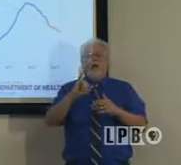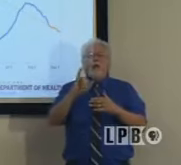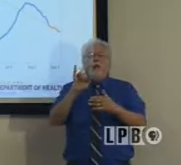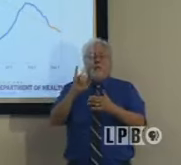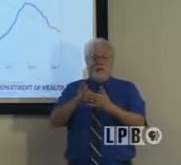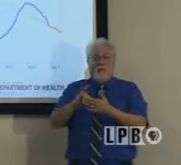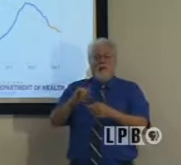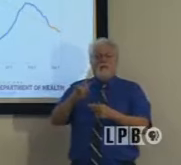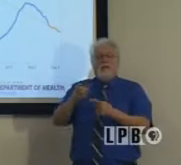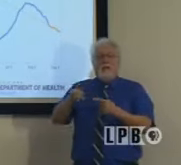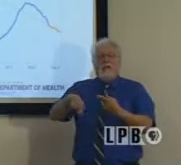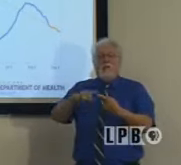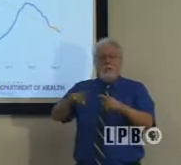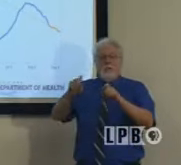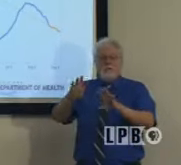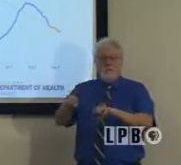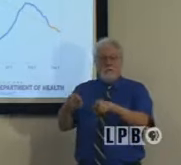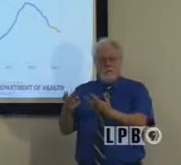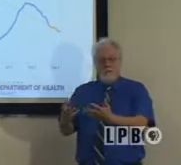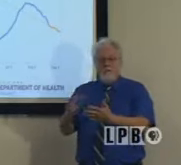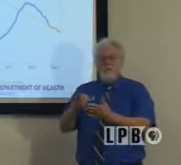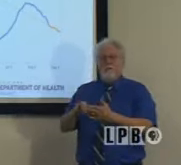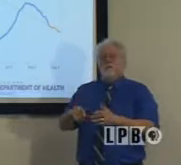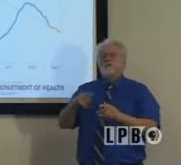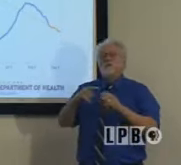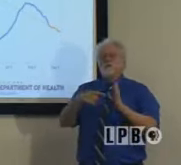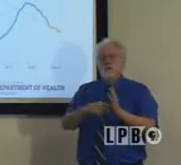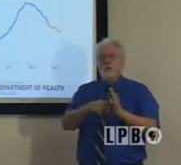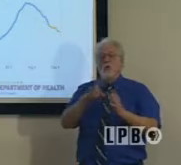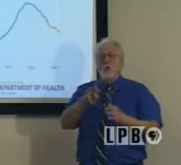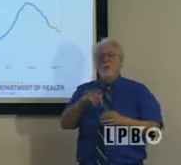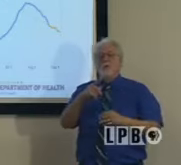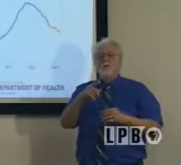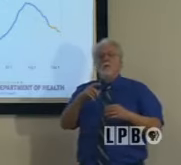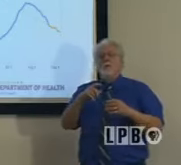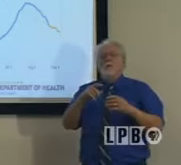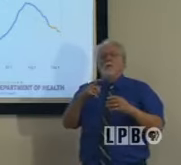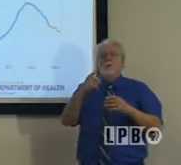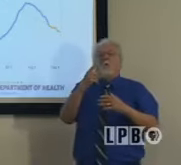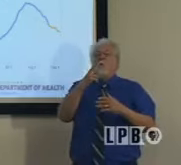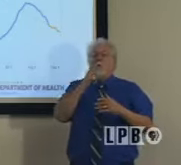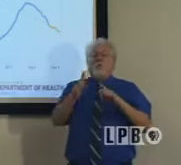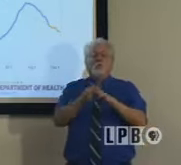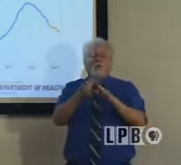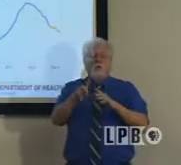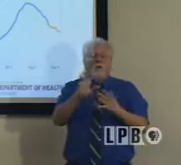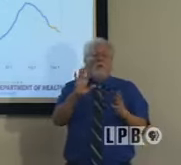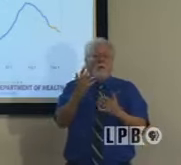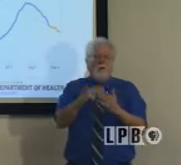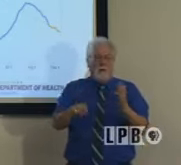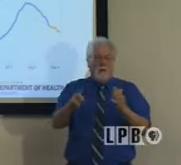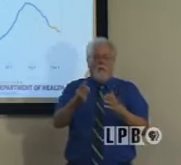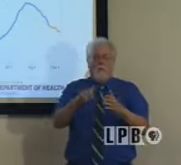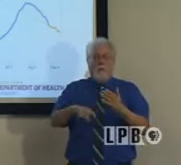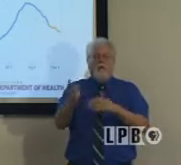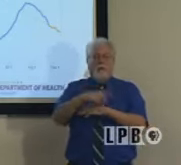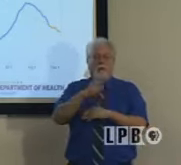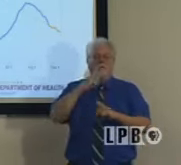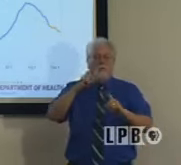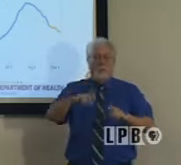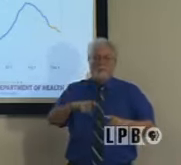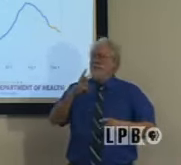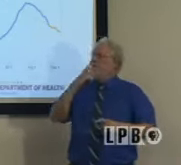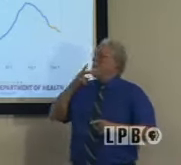specimen was collected. So this accurately represents who showed up on what day to get tested. And what you can see there is